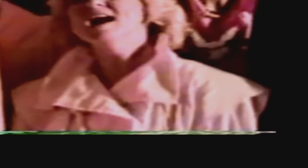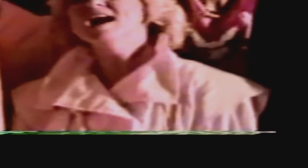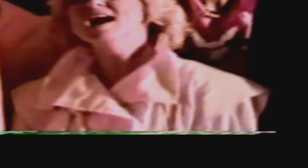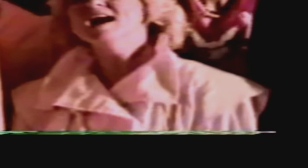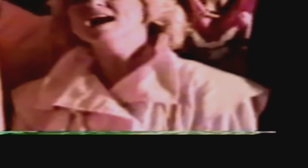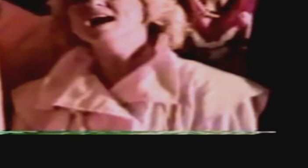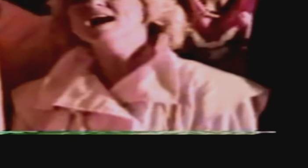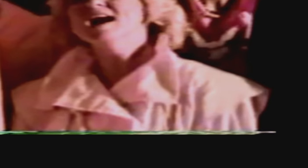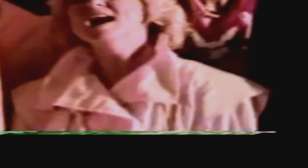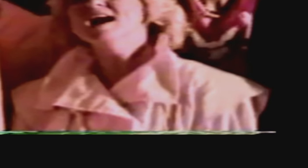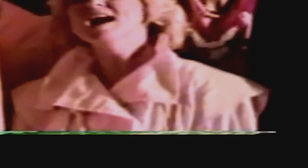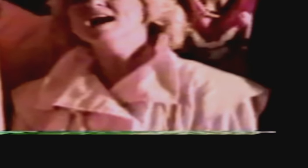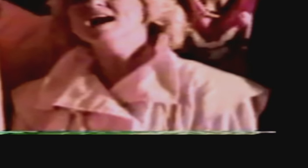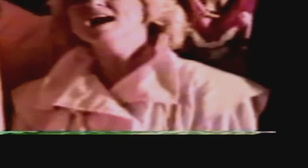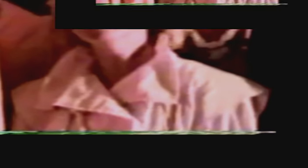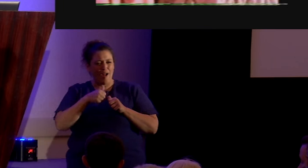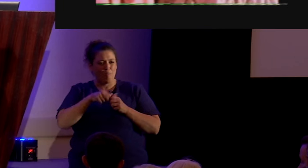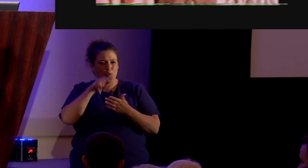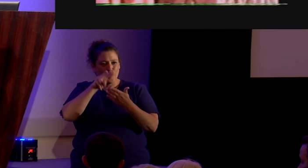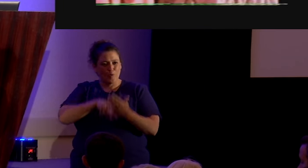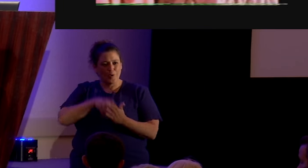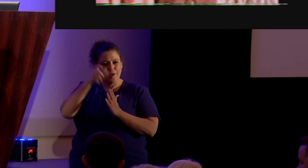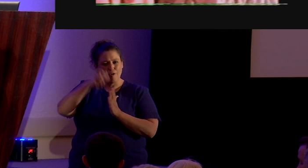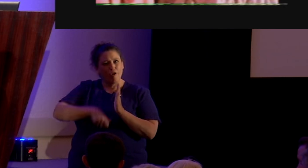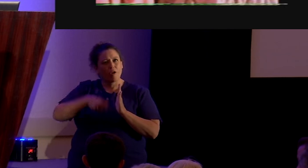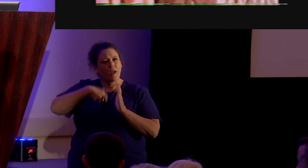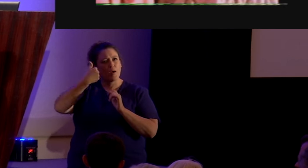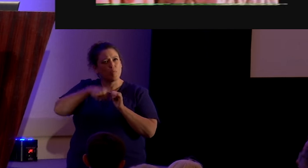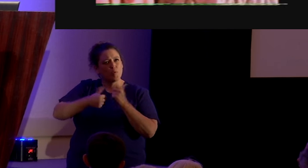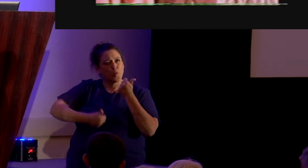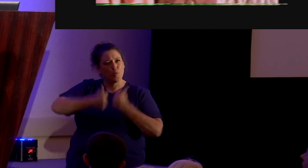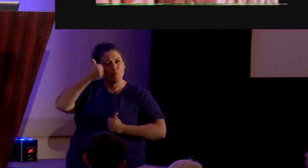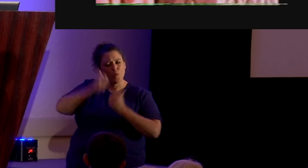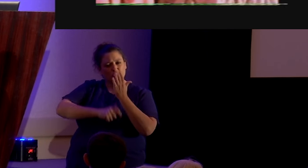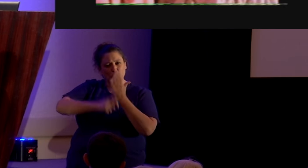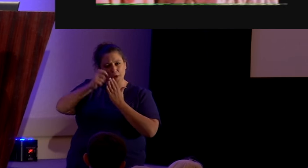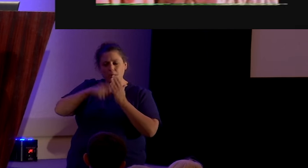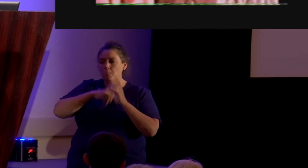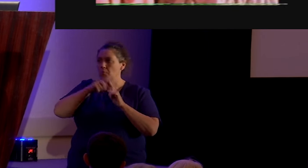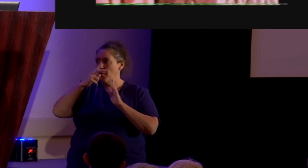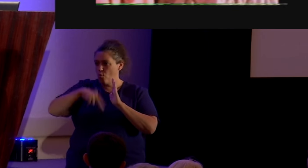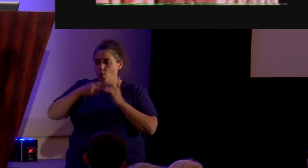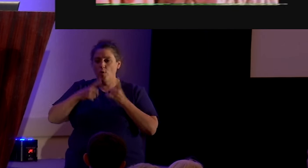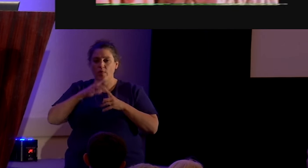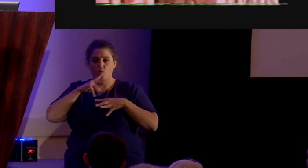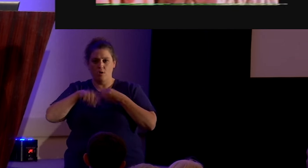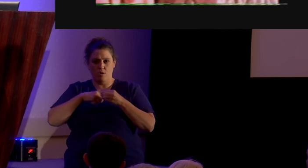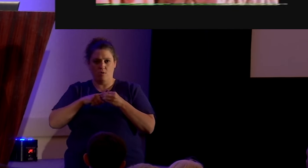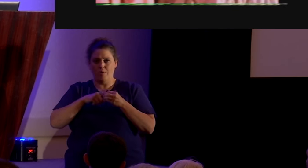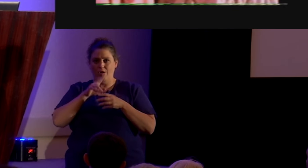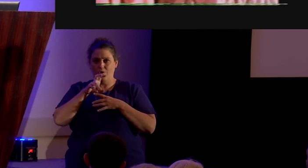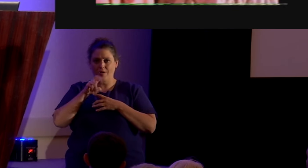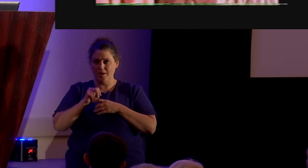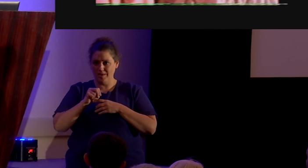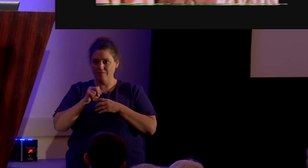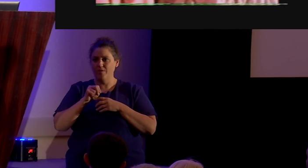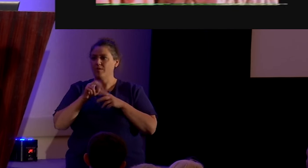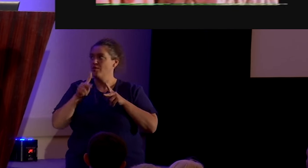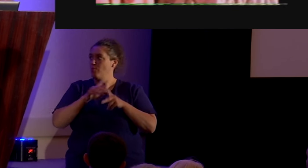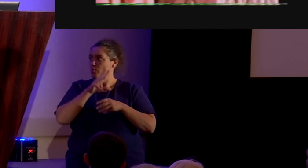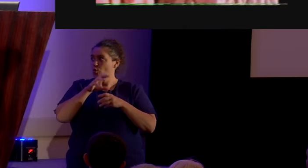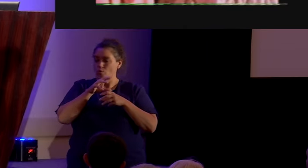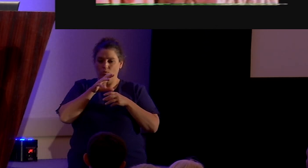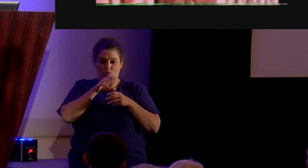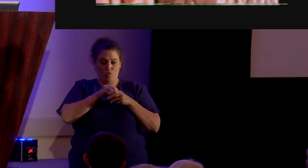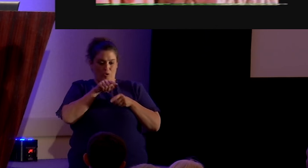I remember reading an article. I don't know if it was in Charisma magazine or CCM magazine. They were talking about how even the artists in the studio that day